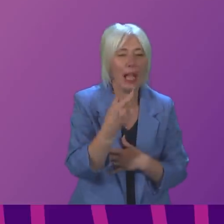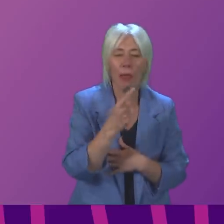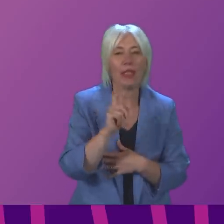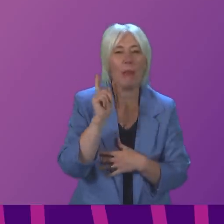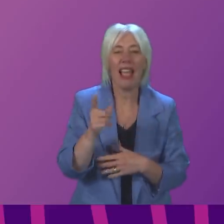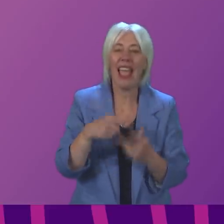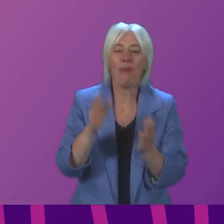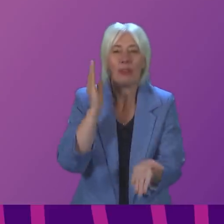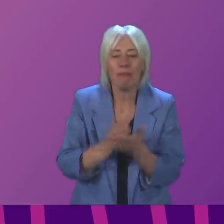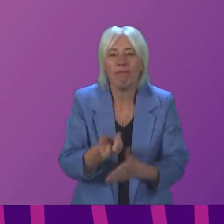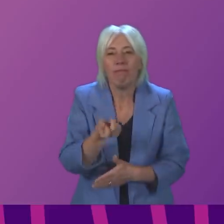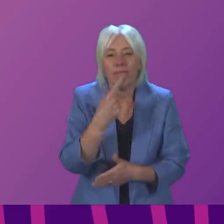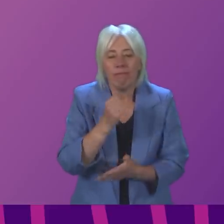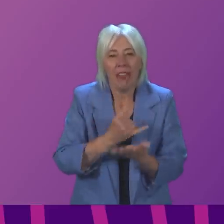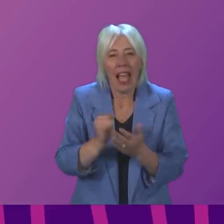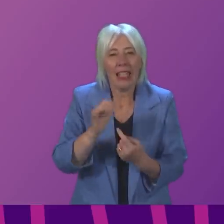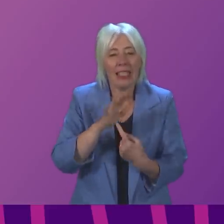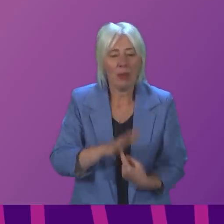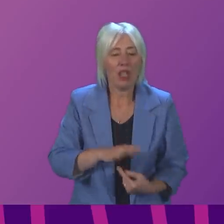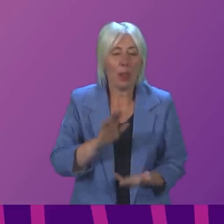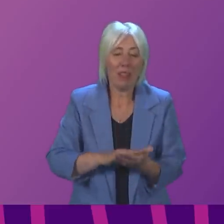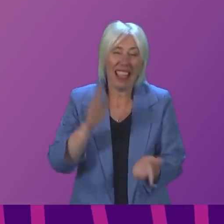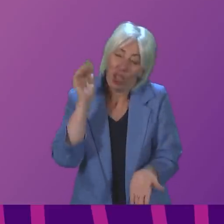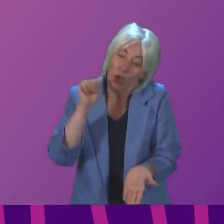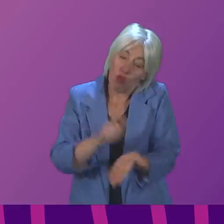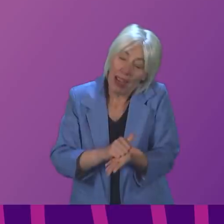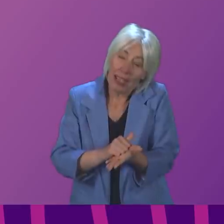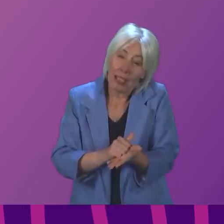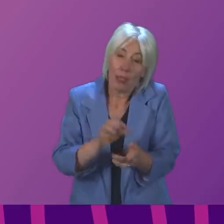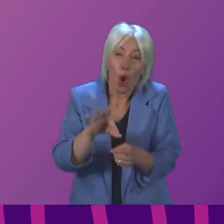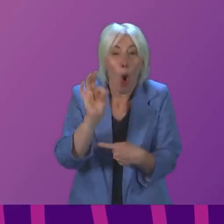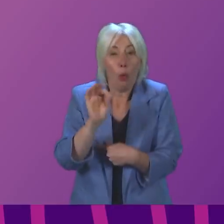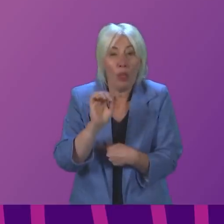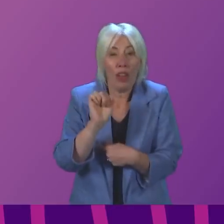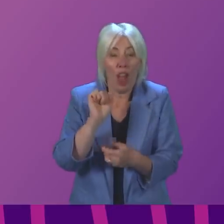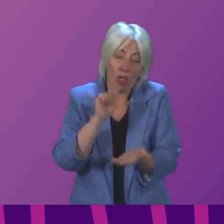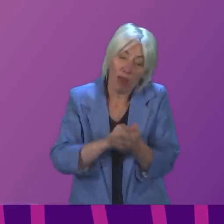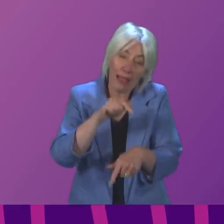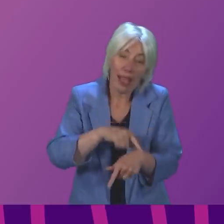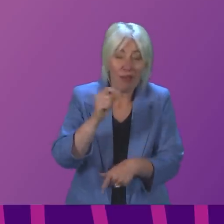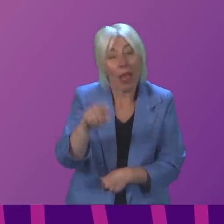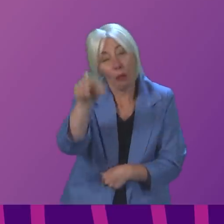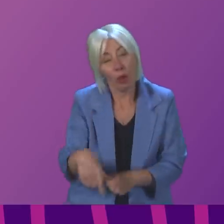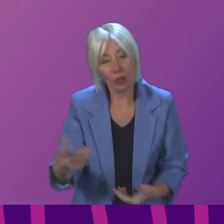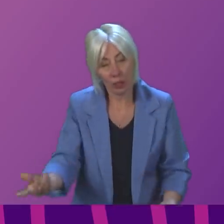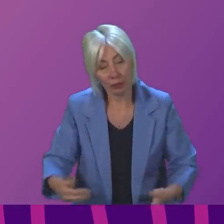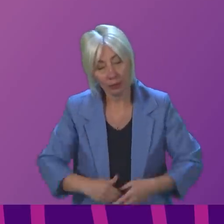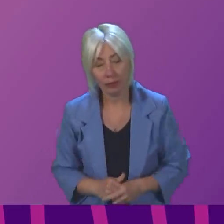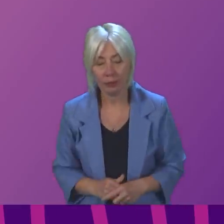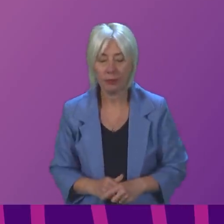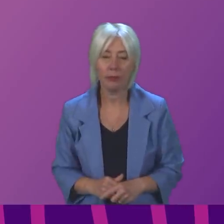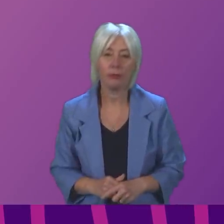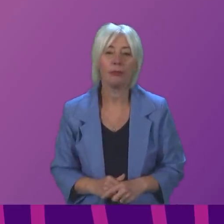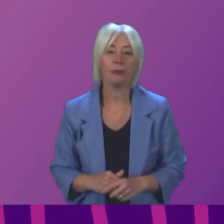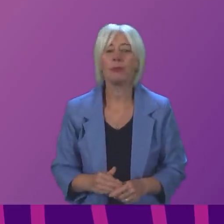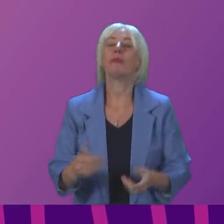it is genuinely because that is the right intervention for them at that time. Question number six, Paul O'Kane. To answer, First